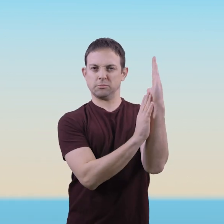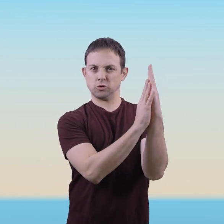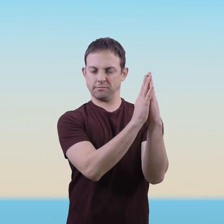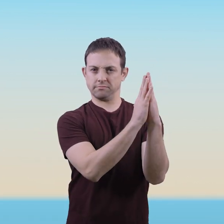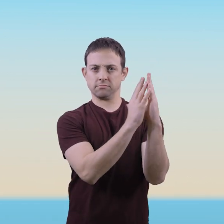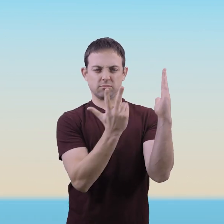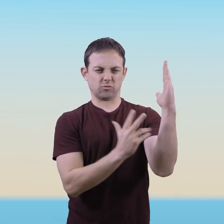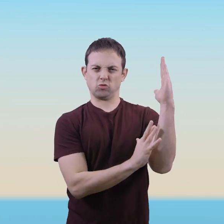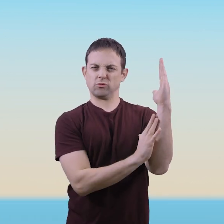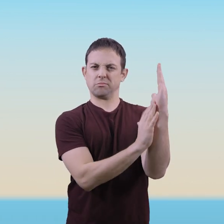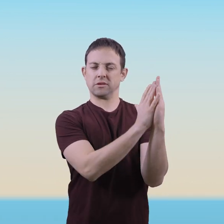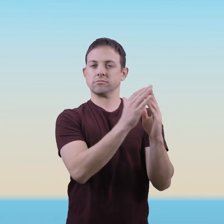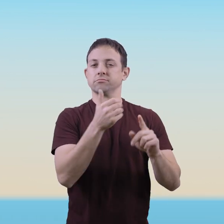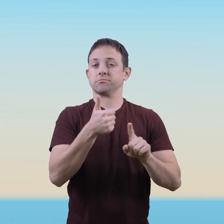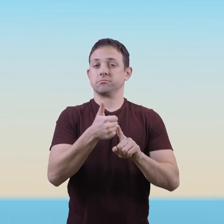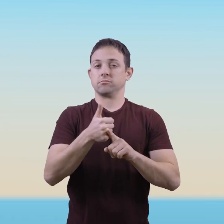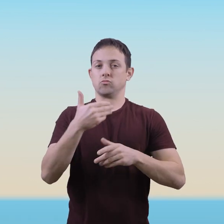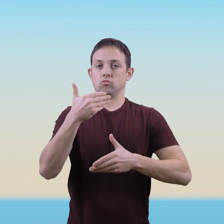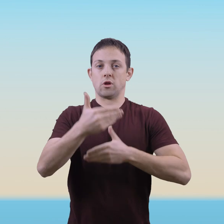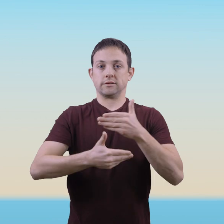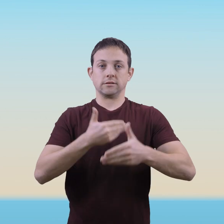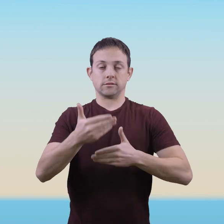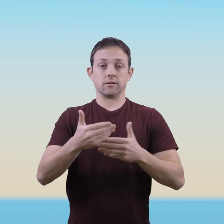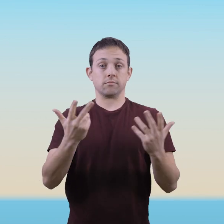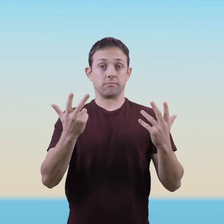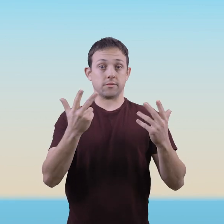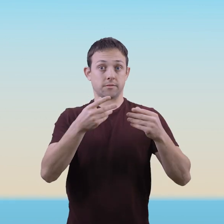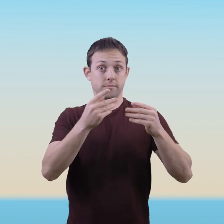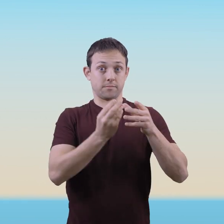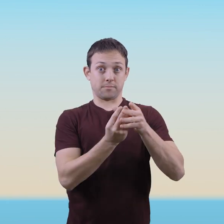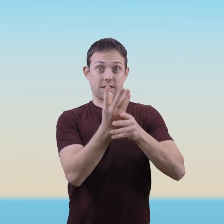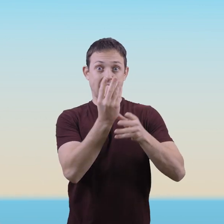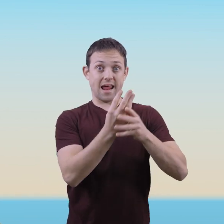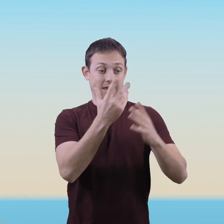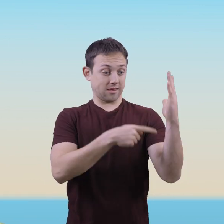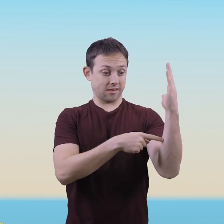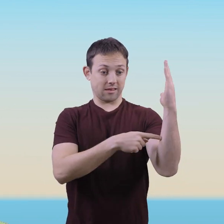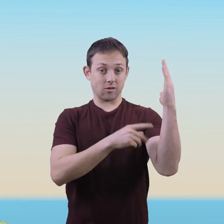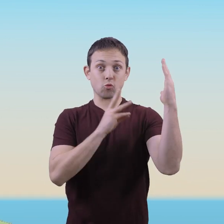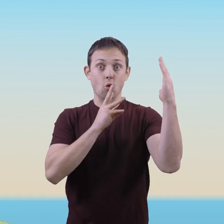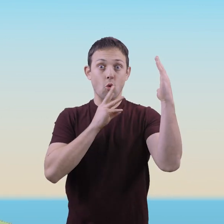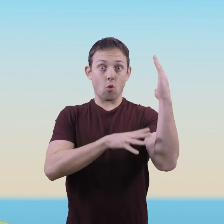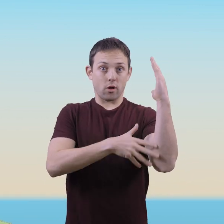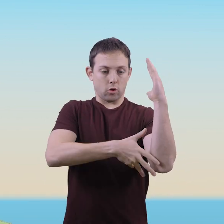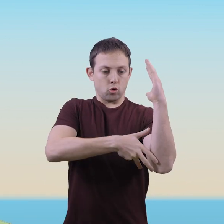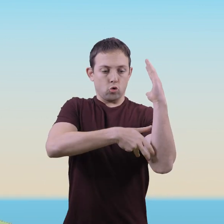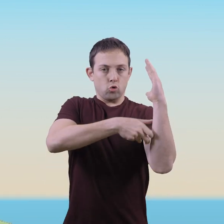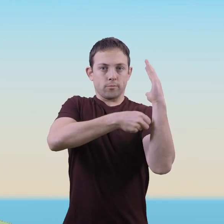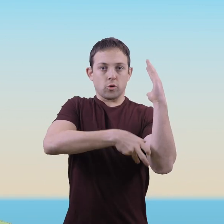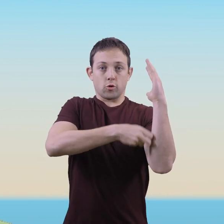Transpiration is the process by which plants lose water in the form of water vapor.